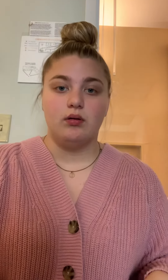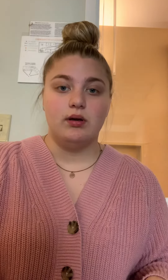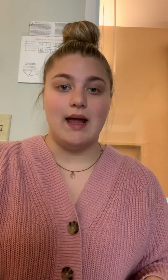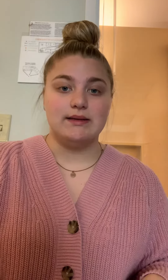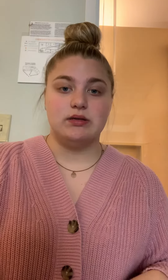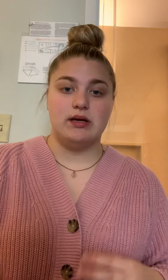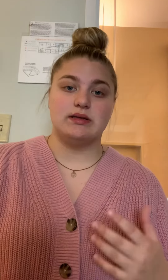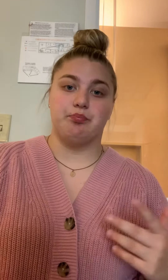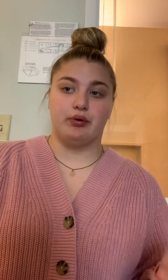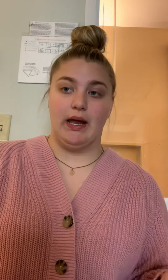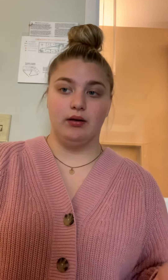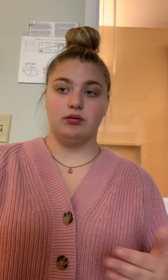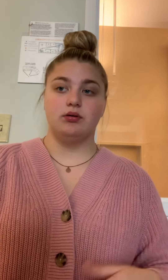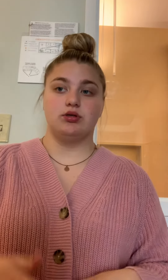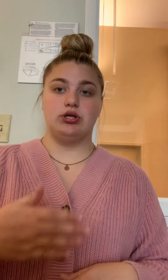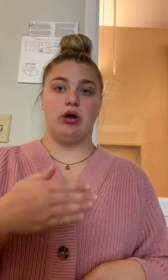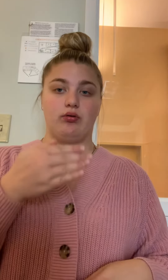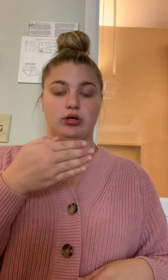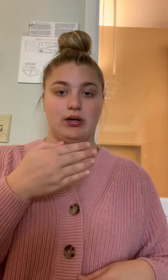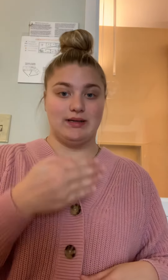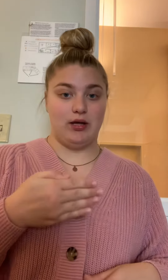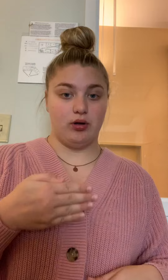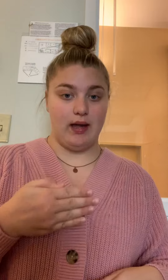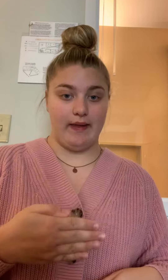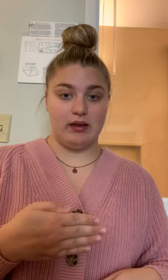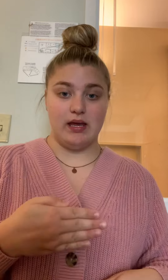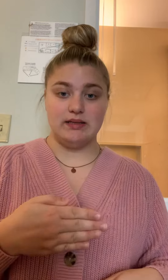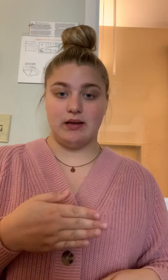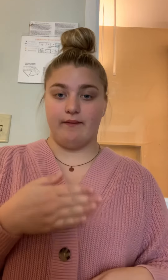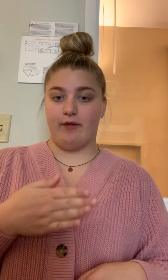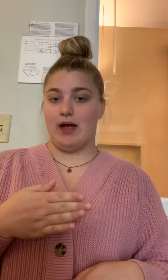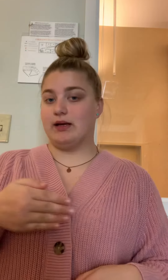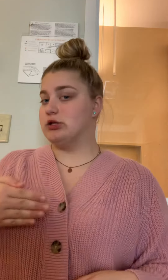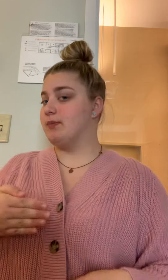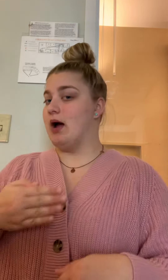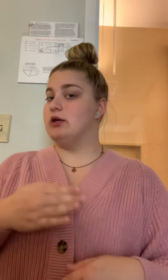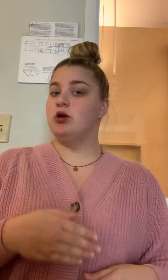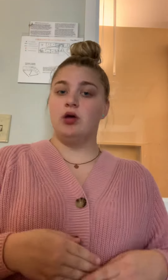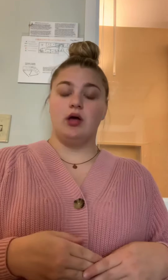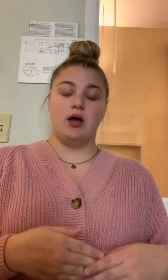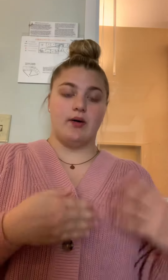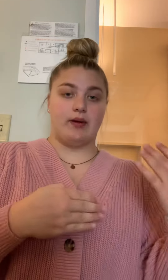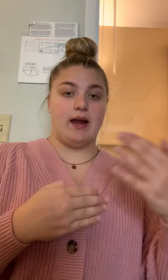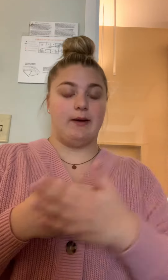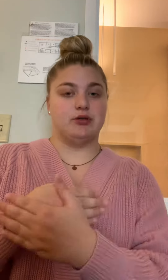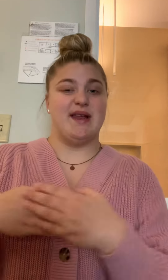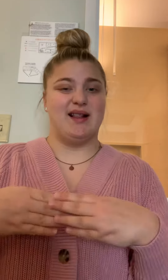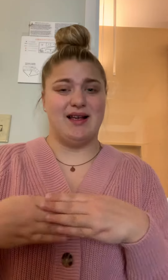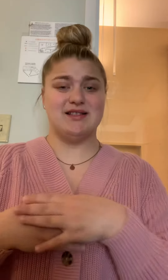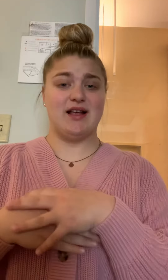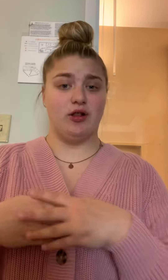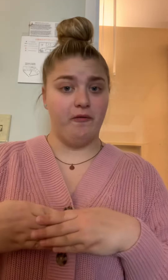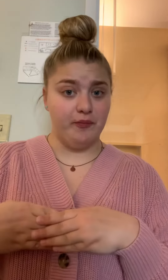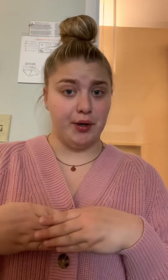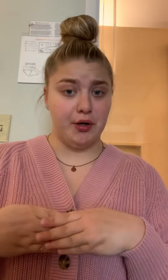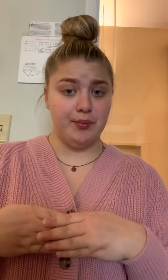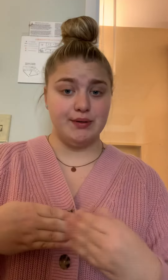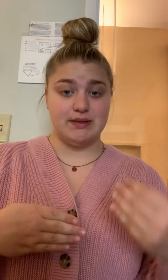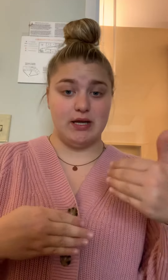Next is bread. So you're going to take your hand like this, flat against your body. Kind of like pretending like it's like a loaf of bread almost. And take your